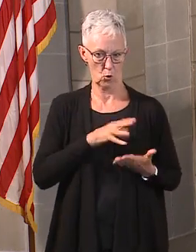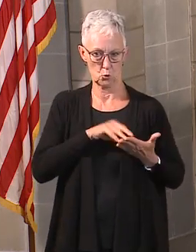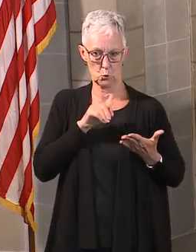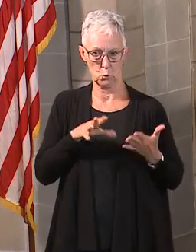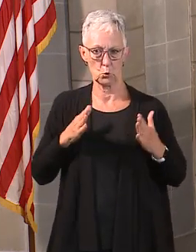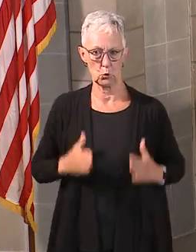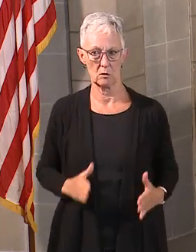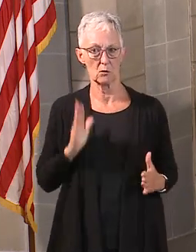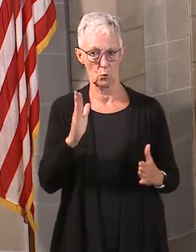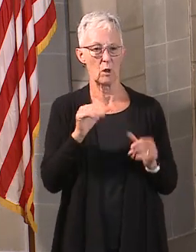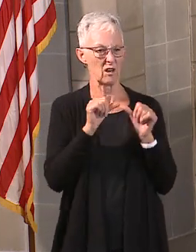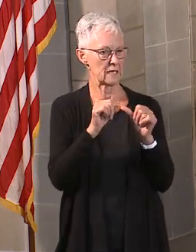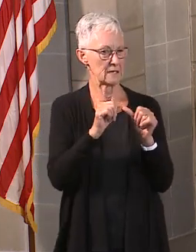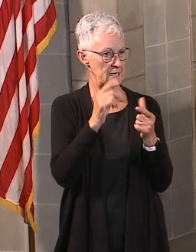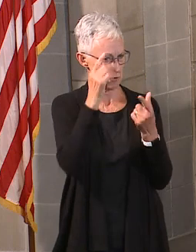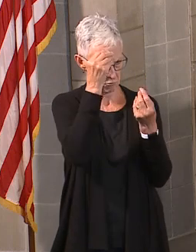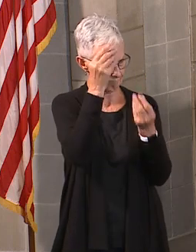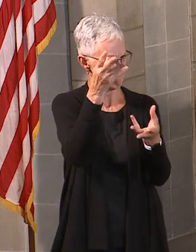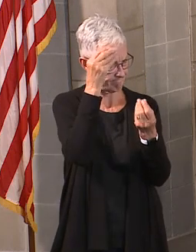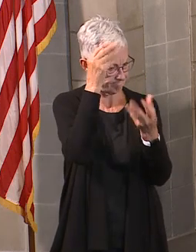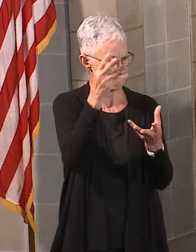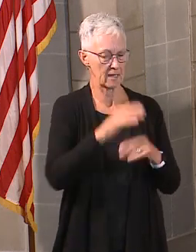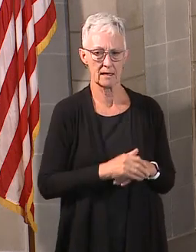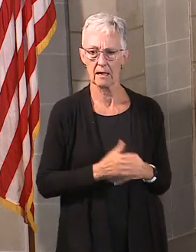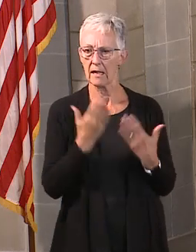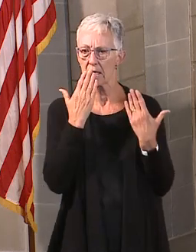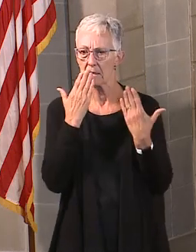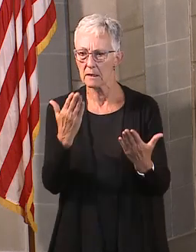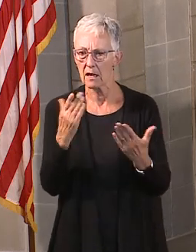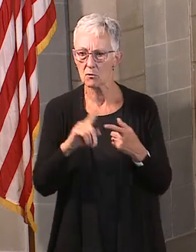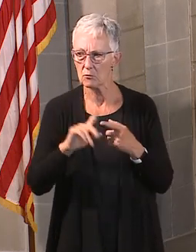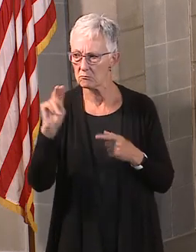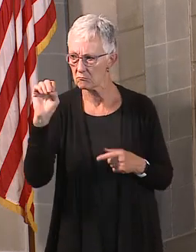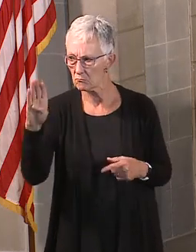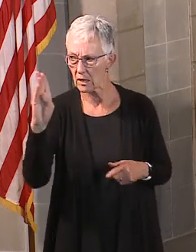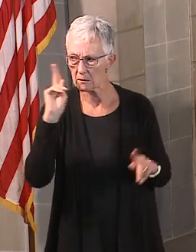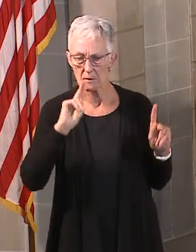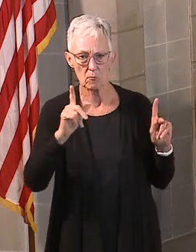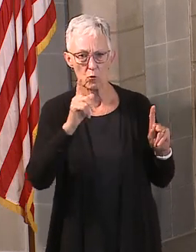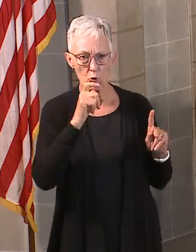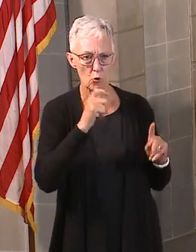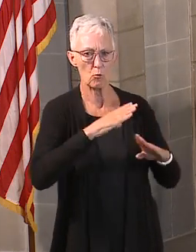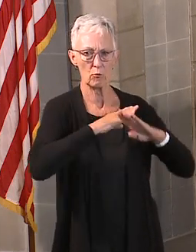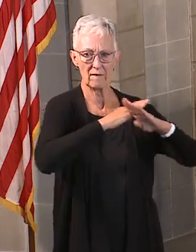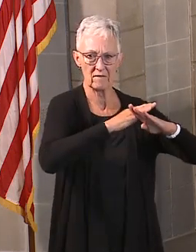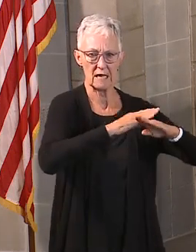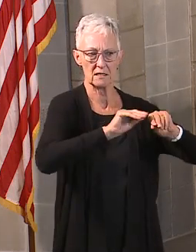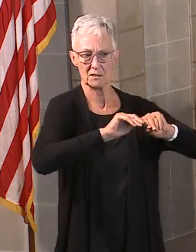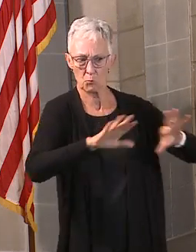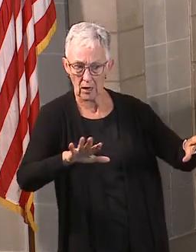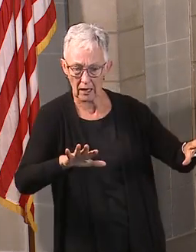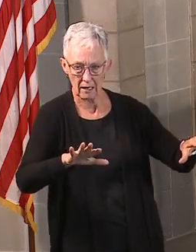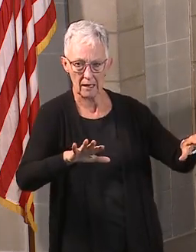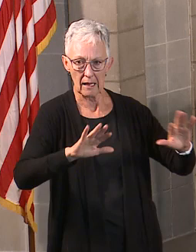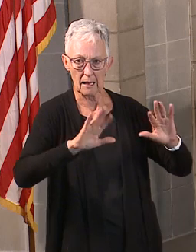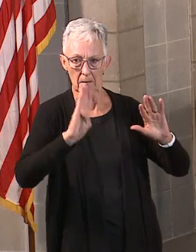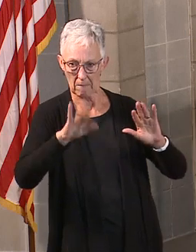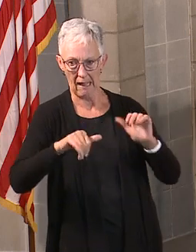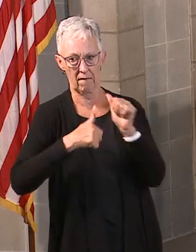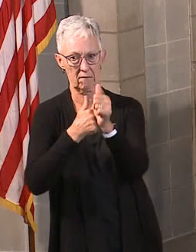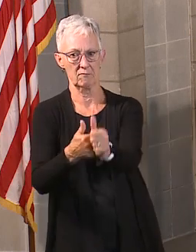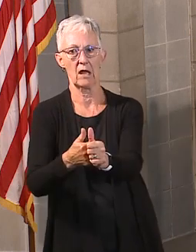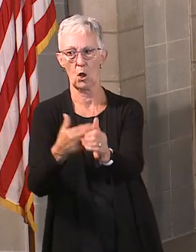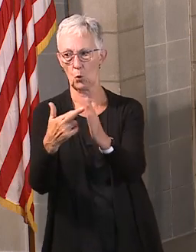that. But thank you again to all the Nebraskans who are taking those steps to slow the spread of the virus by making sure you're keeping that six foot rule. You're